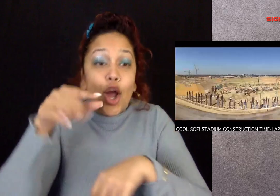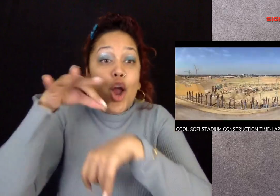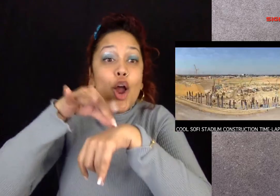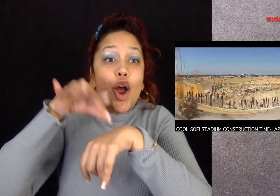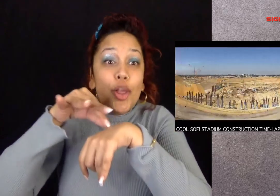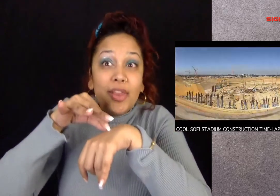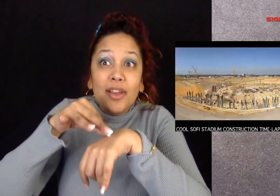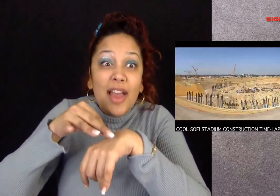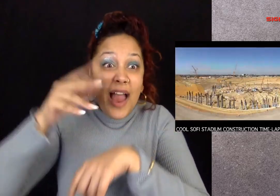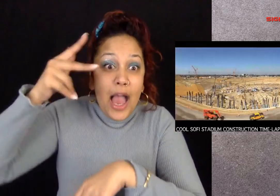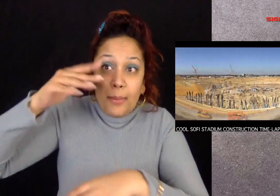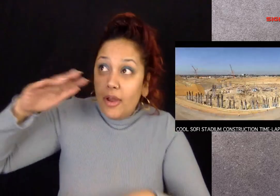video.